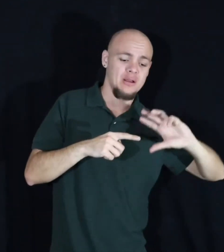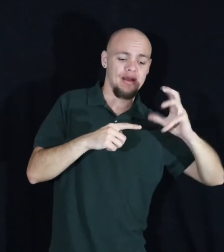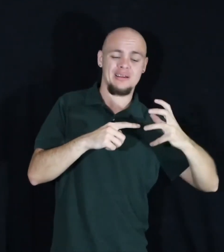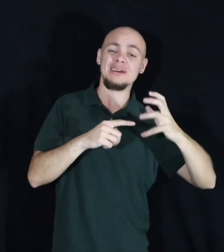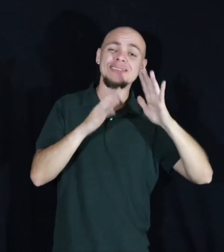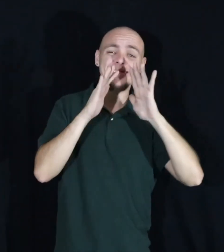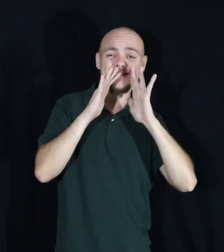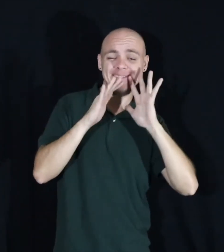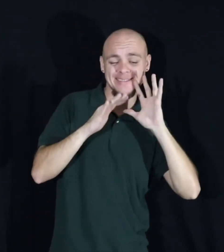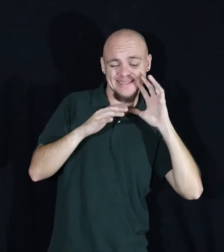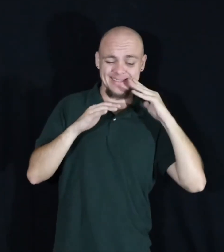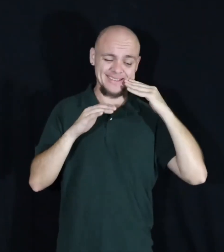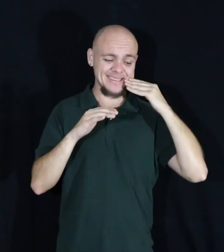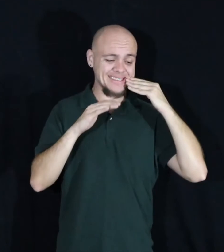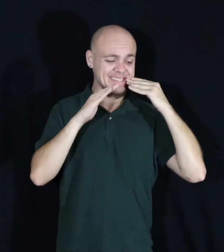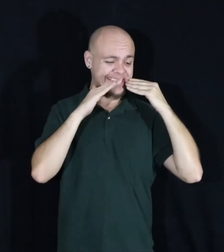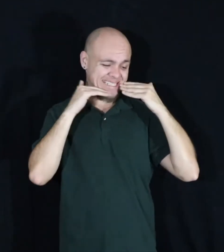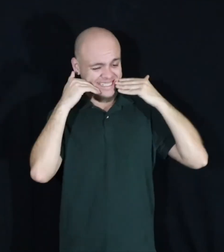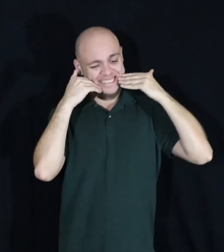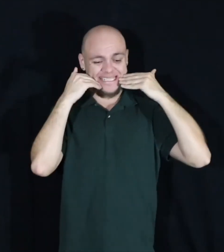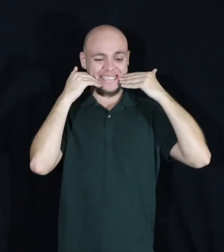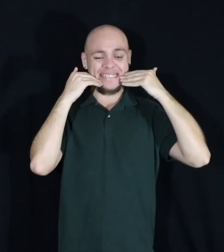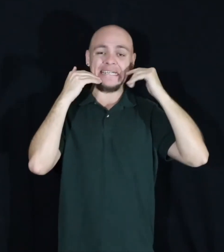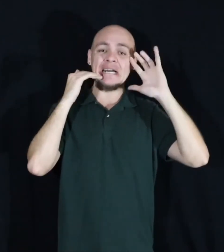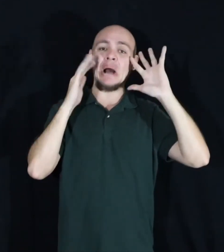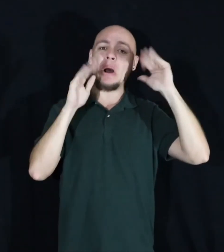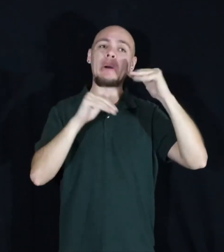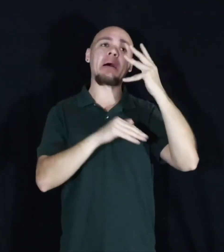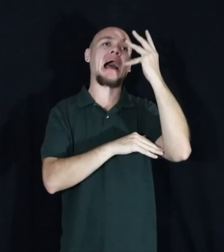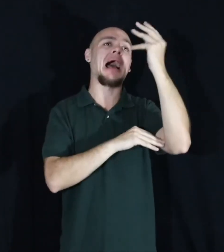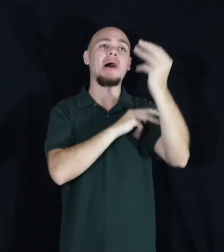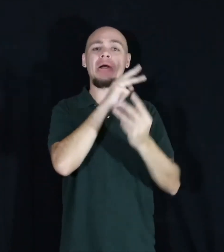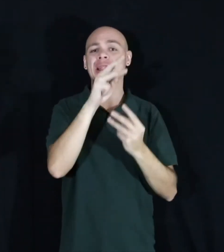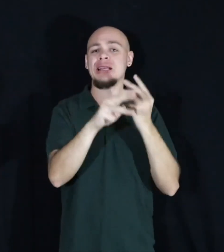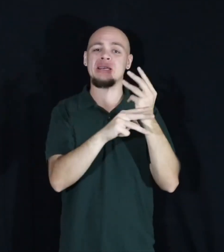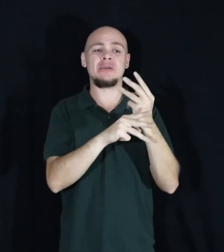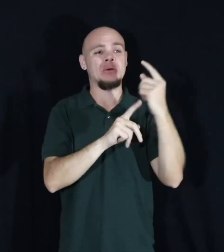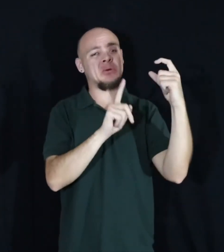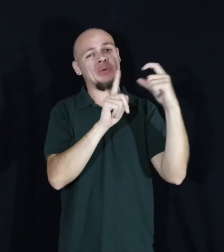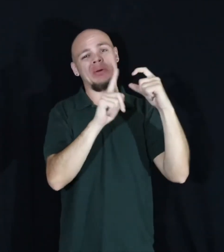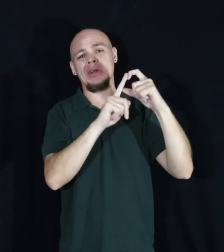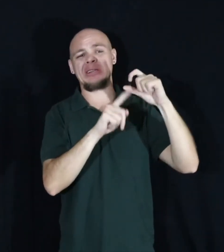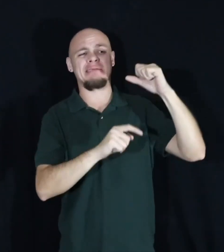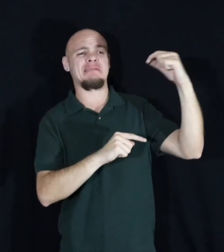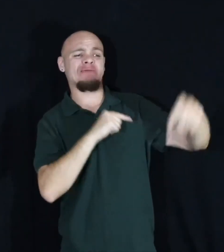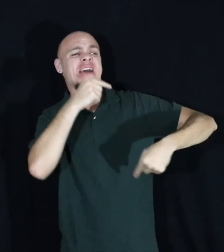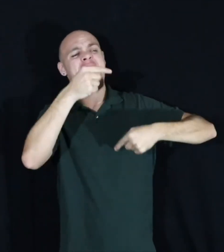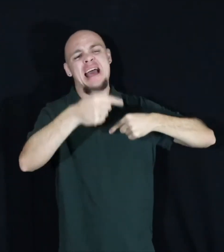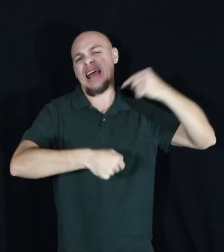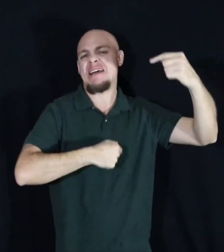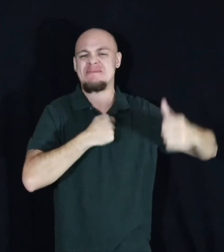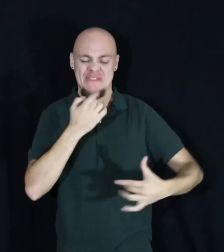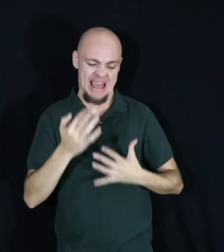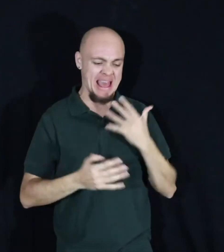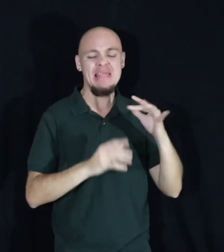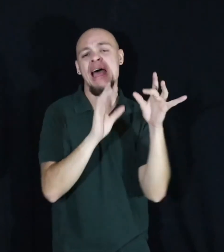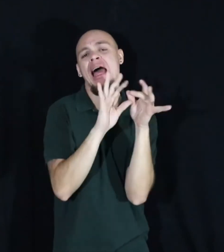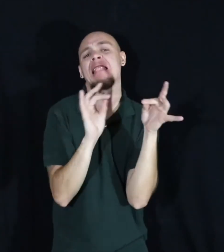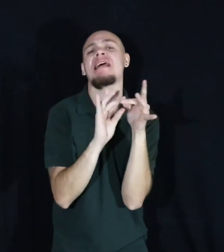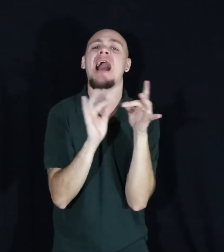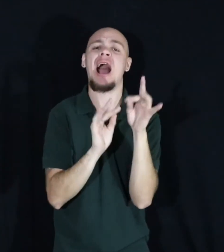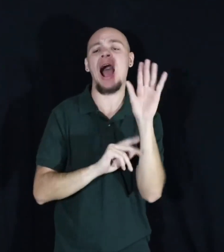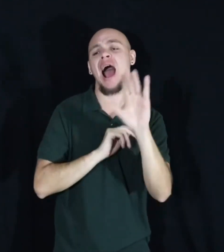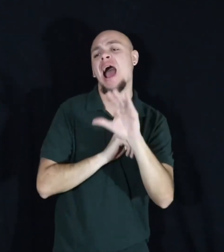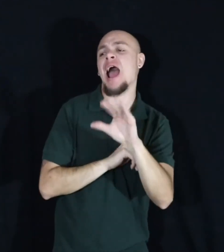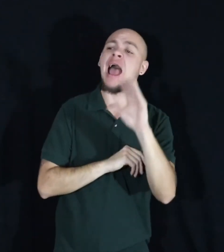at a time. Hoping that I don't go out into the world to catch words of fire. You know, those same old lines that people ask.